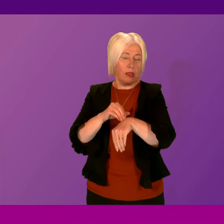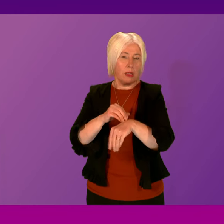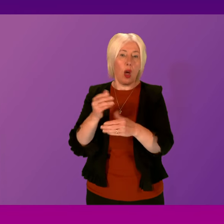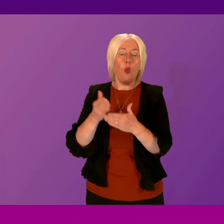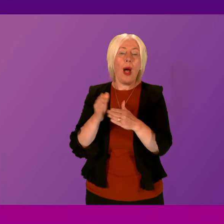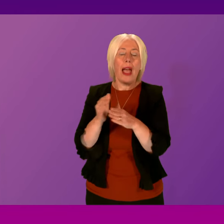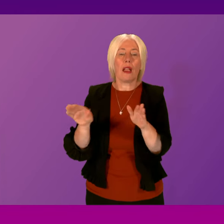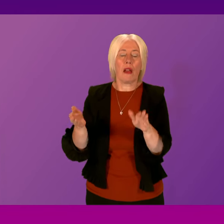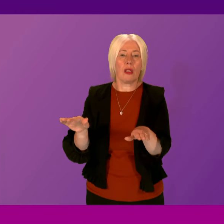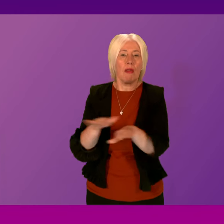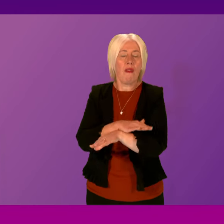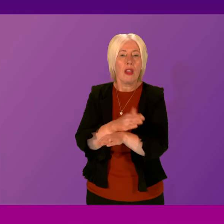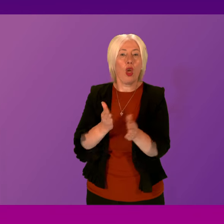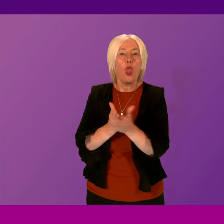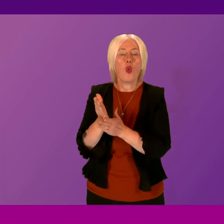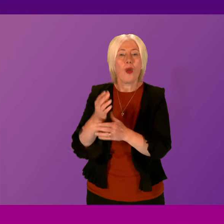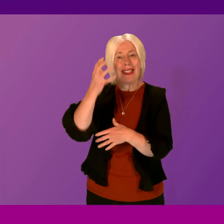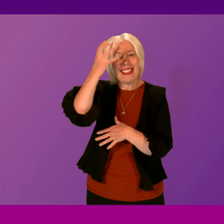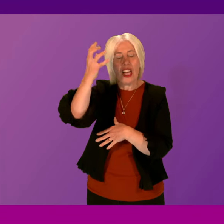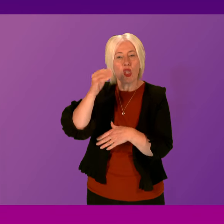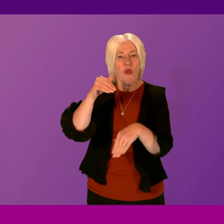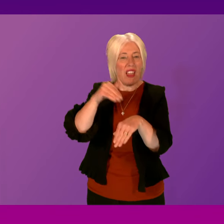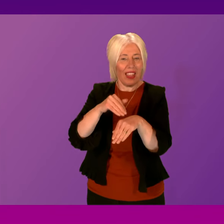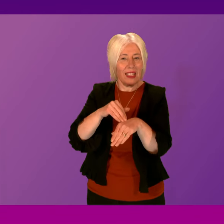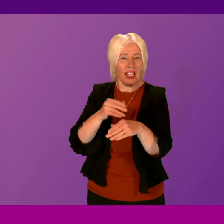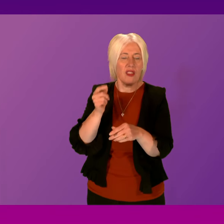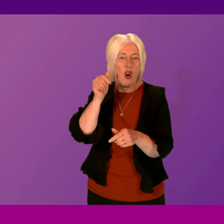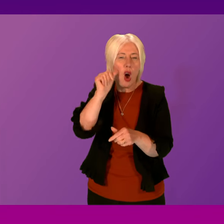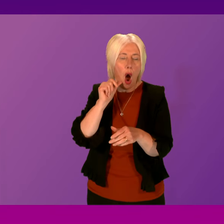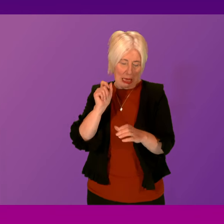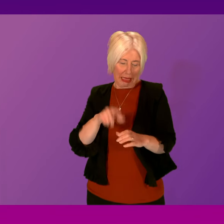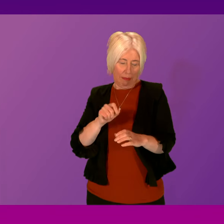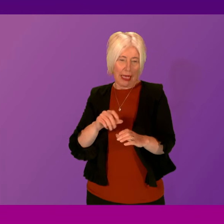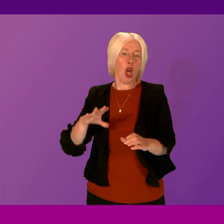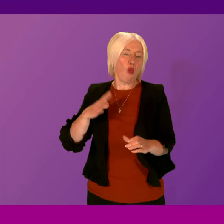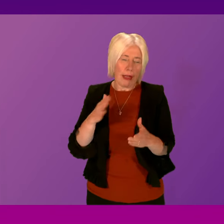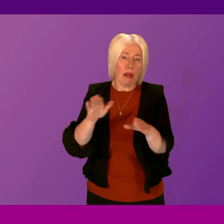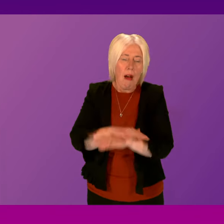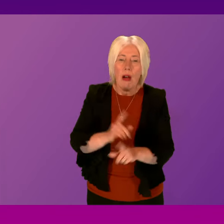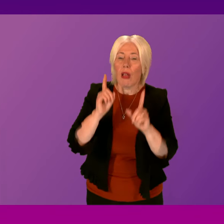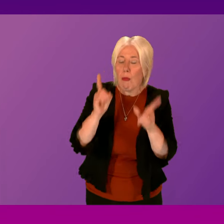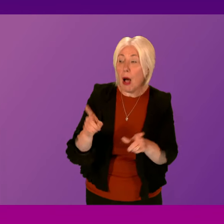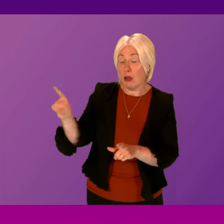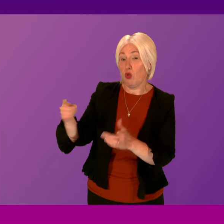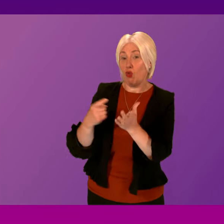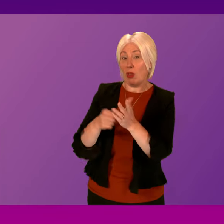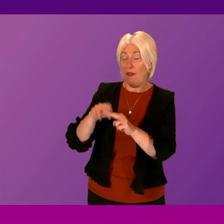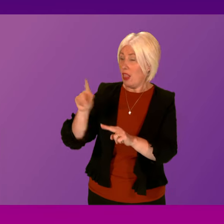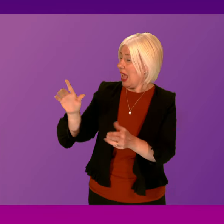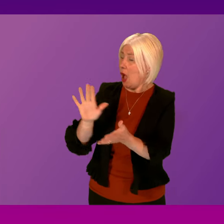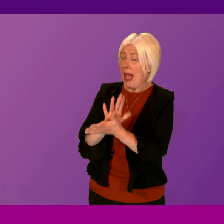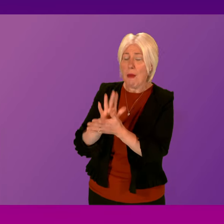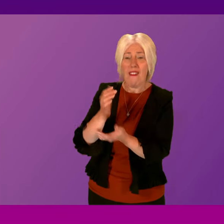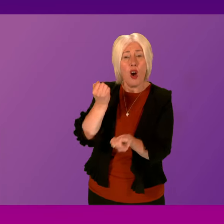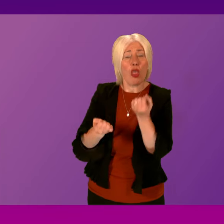is covered as Polly McNeill said through statutory offences at the moment. But I would say to Russell Findlay I'm more than happy for the